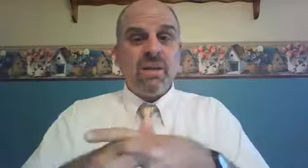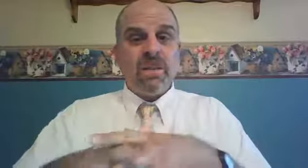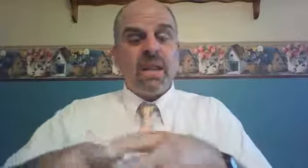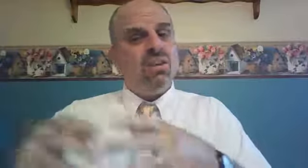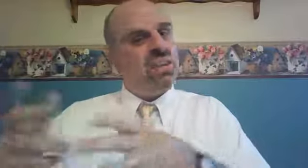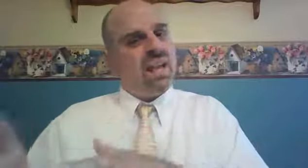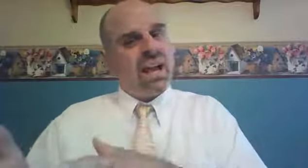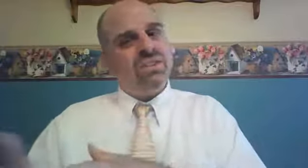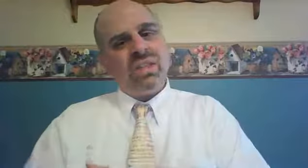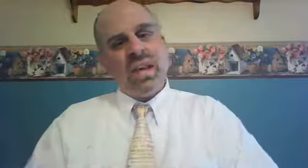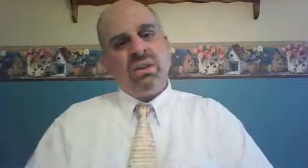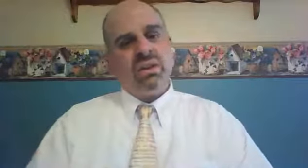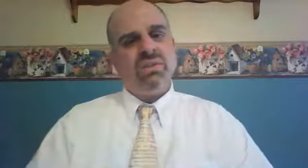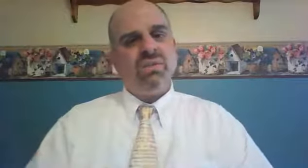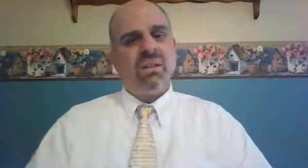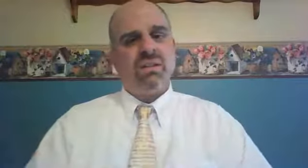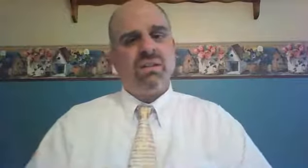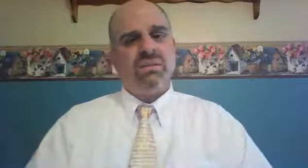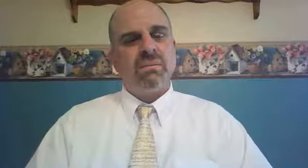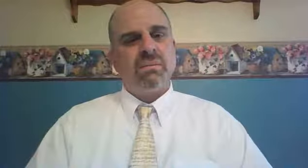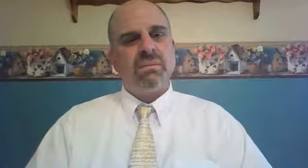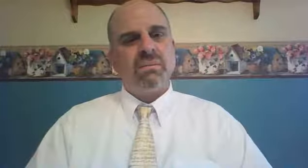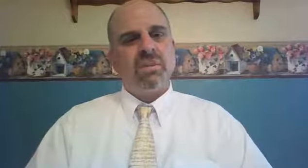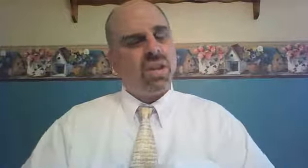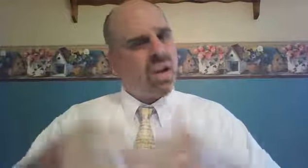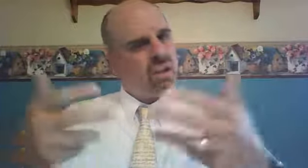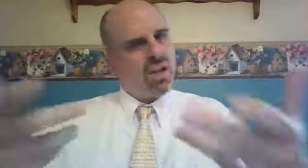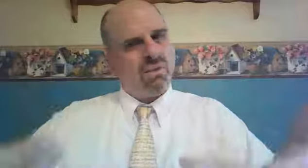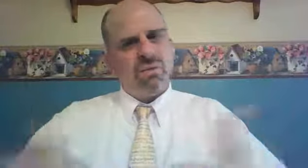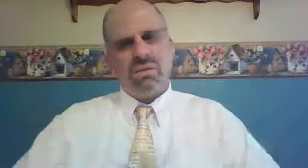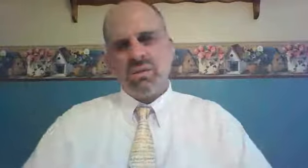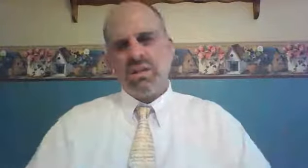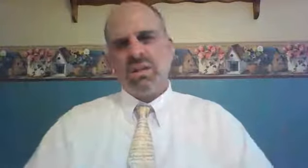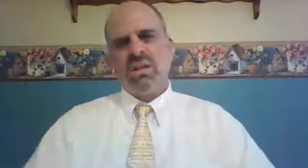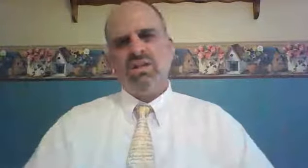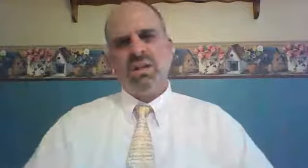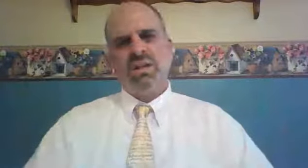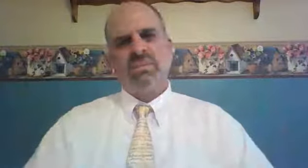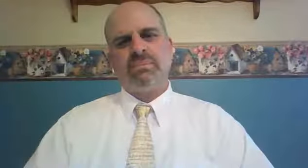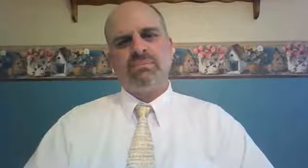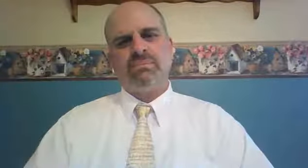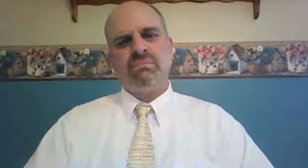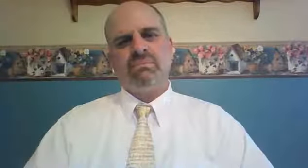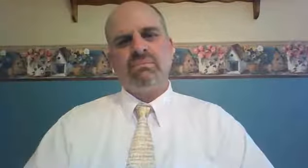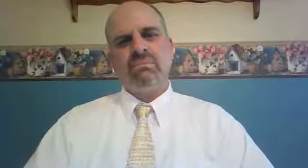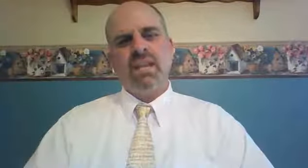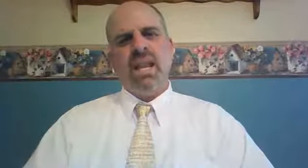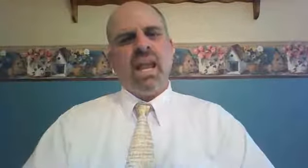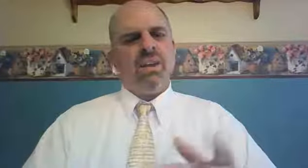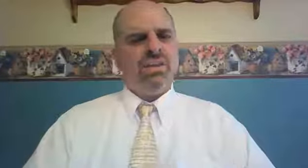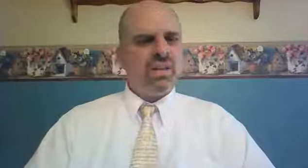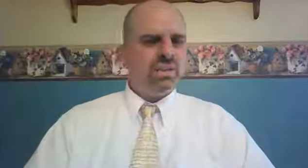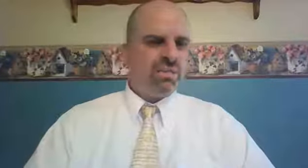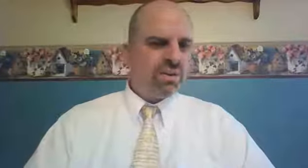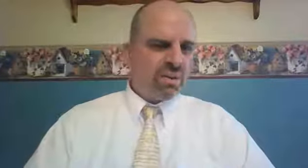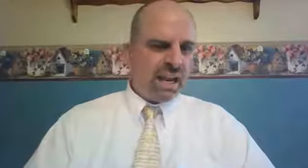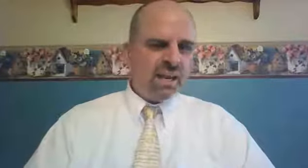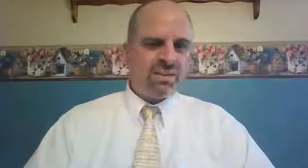and she lies down at his feet. She uncovers his feet. And it says in verse eight